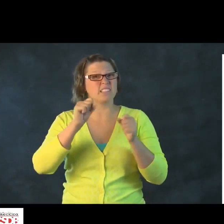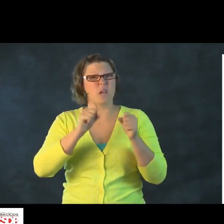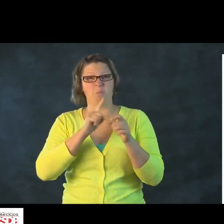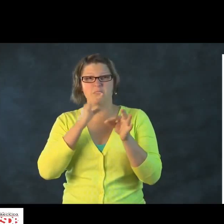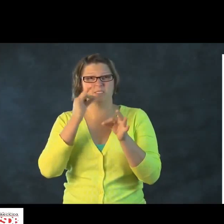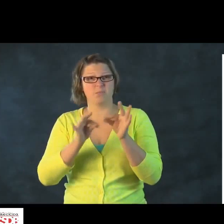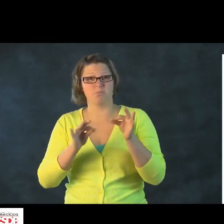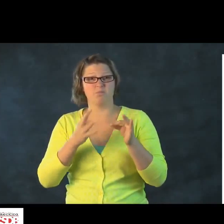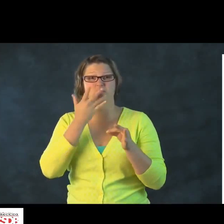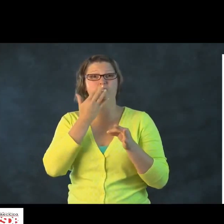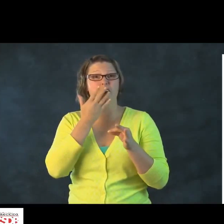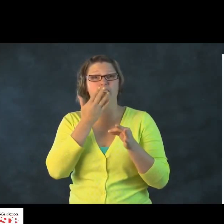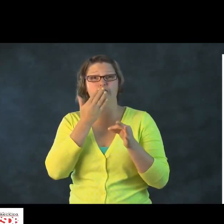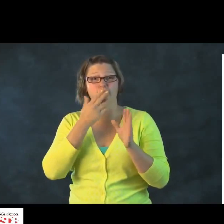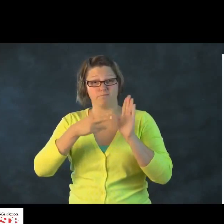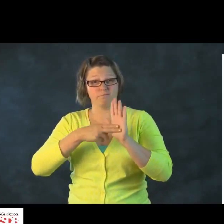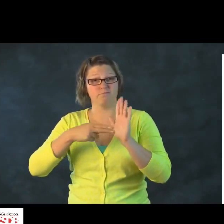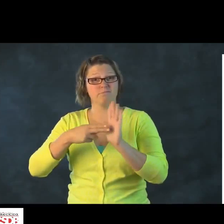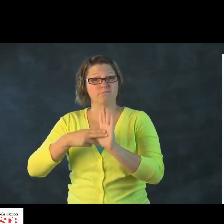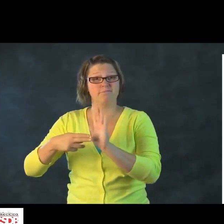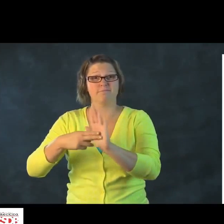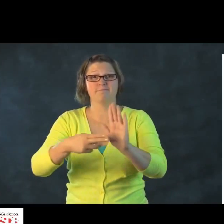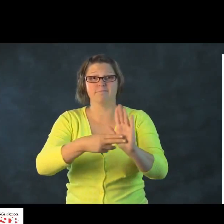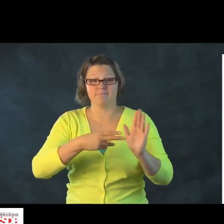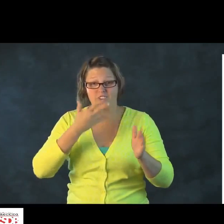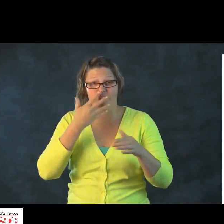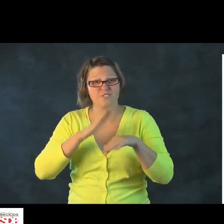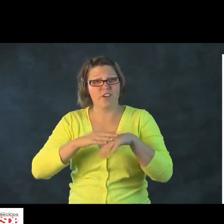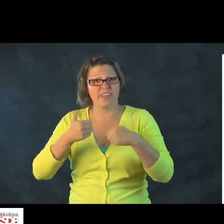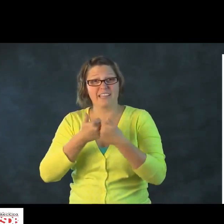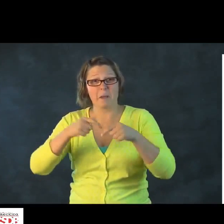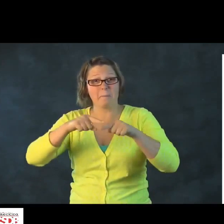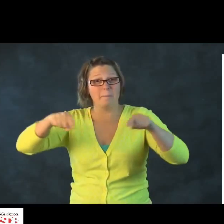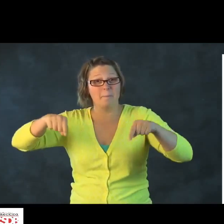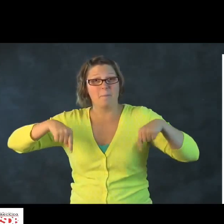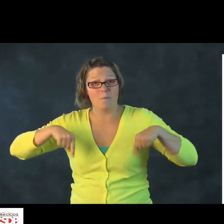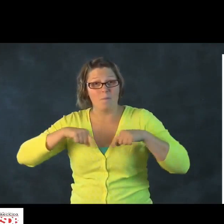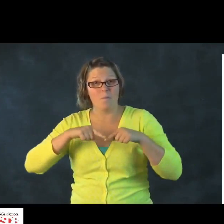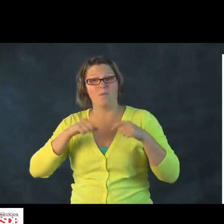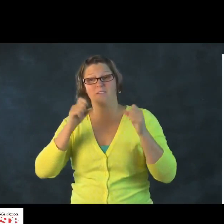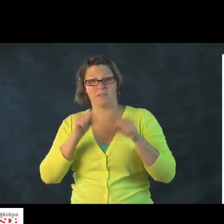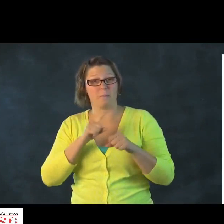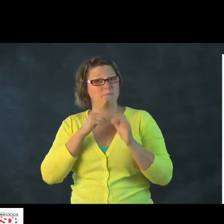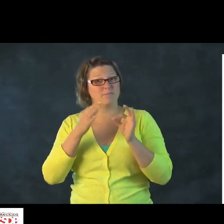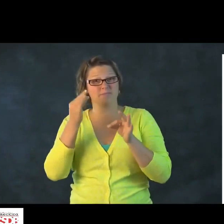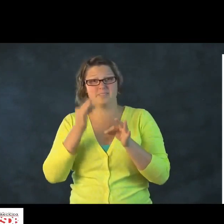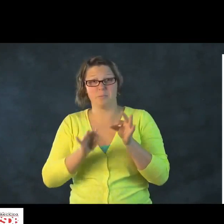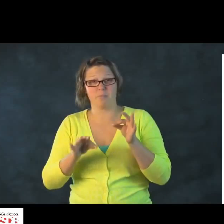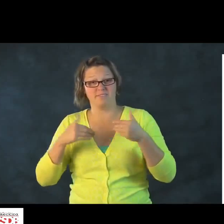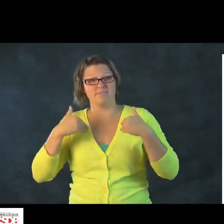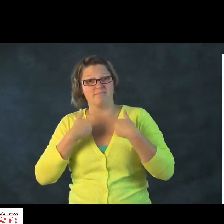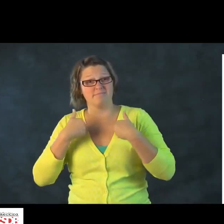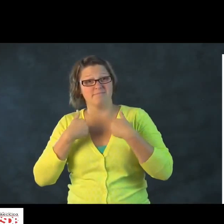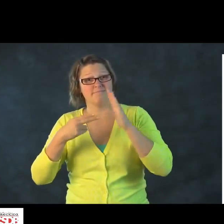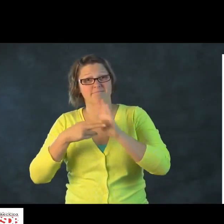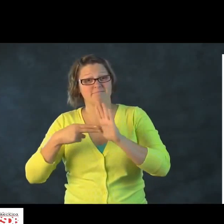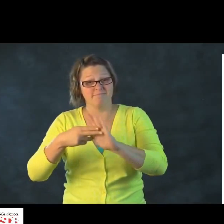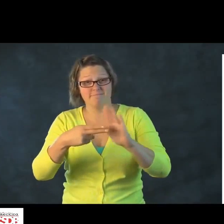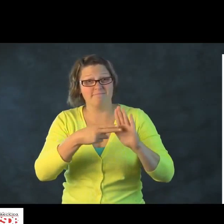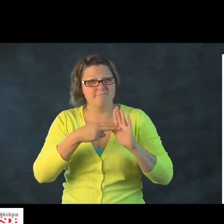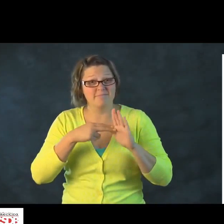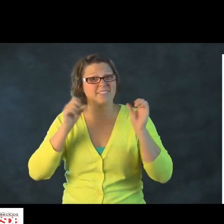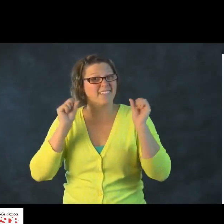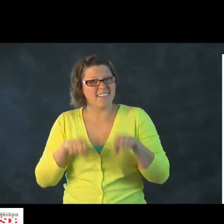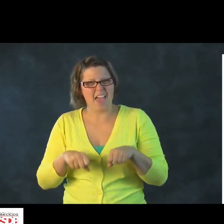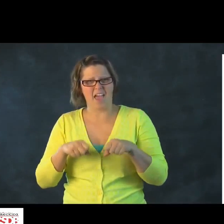to win graciously. It can just be short and simple. You could do things with colors. Label colors on the game. It doesn't have to be